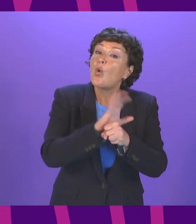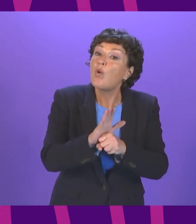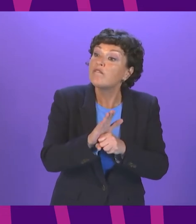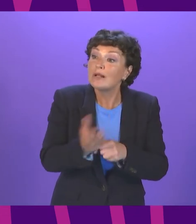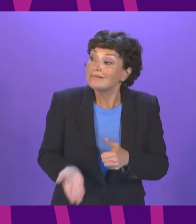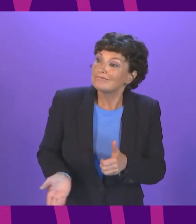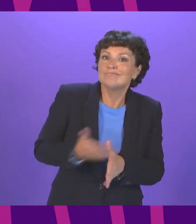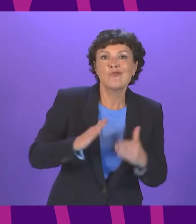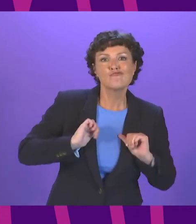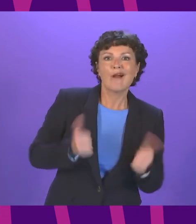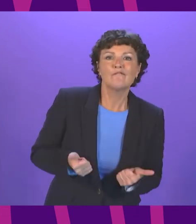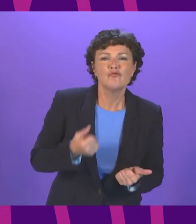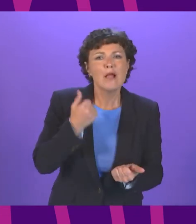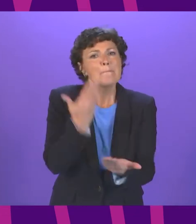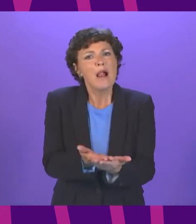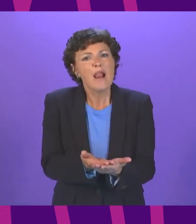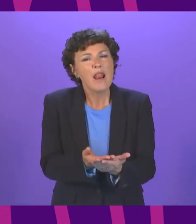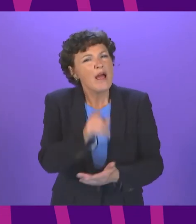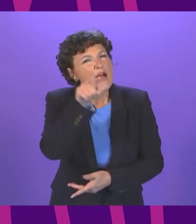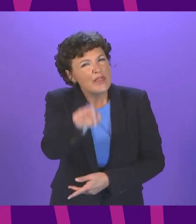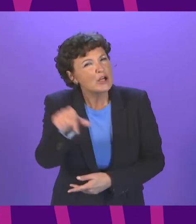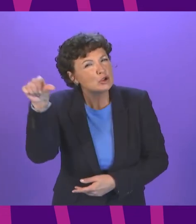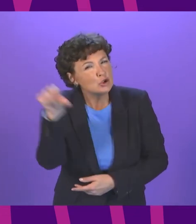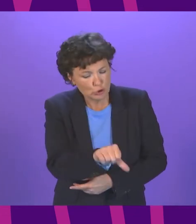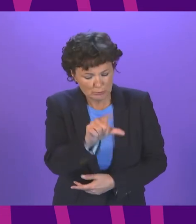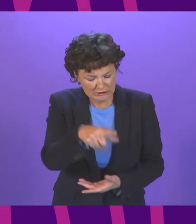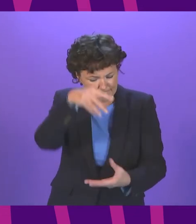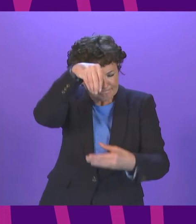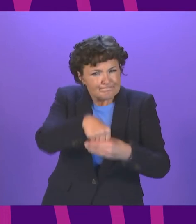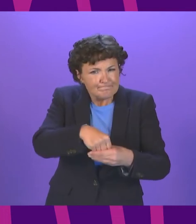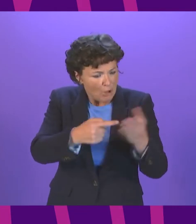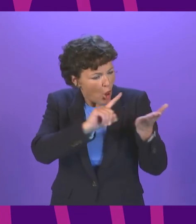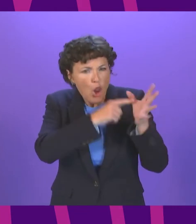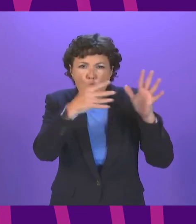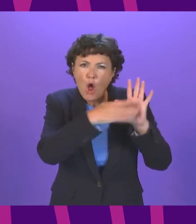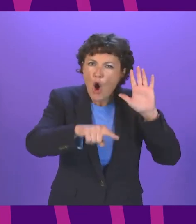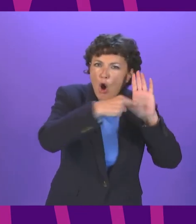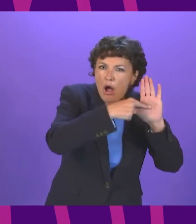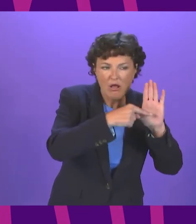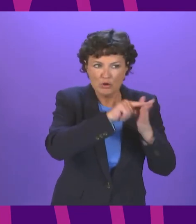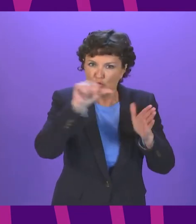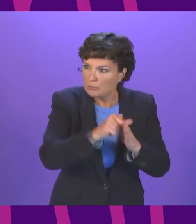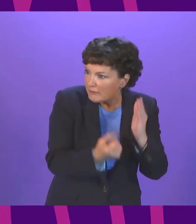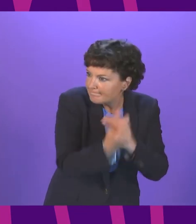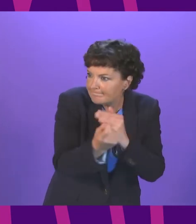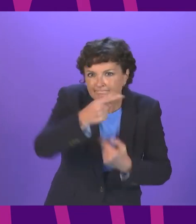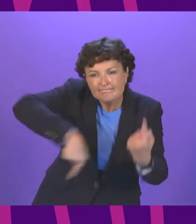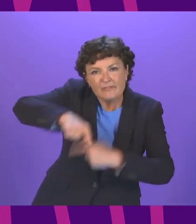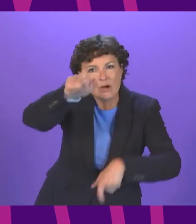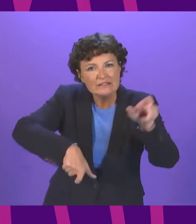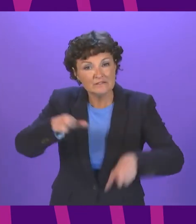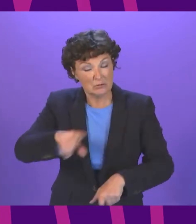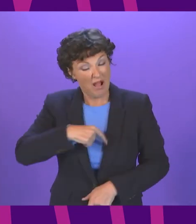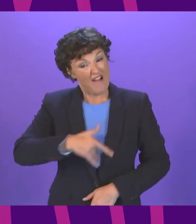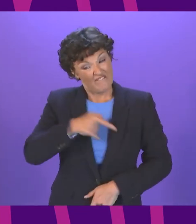embedding protections for our nation not about embedding state control. And there will be issues we'll be debating later this week but it is clear that this is an